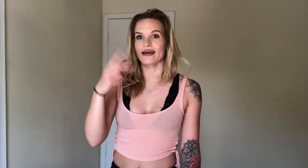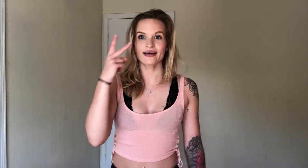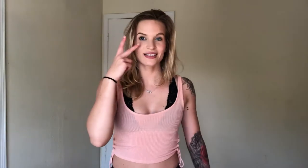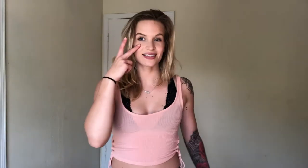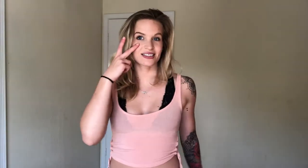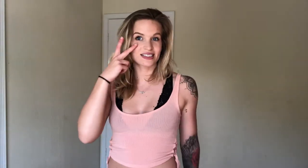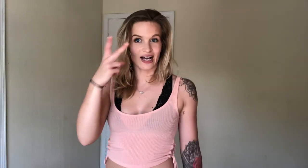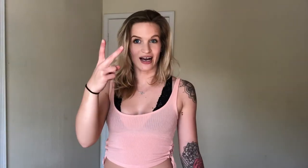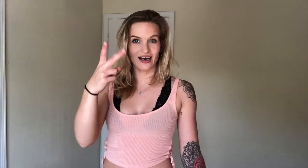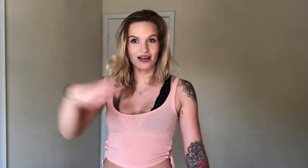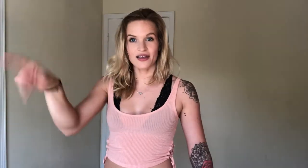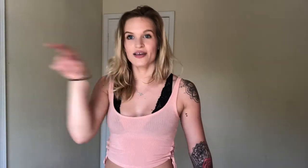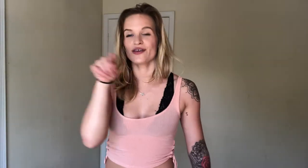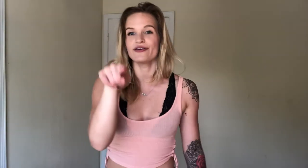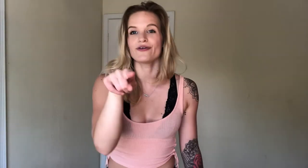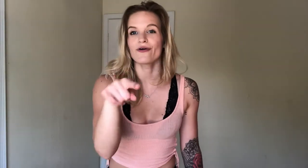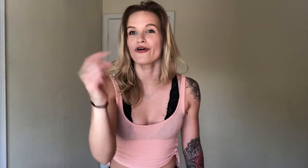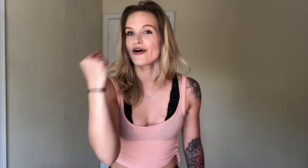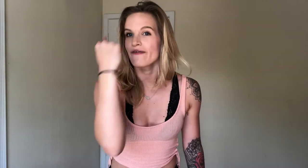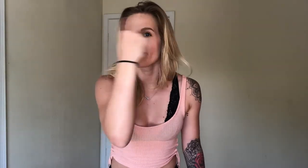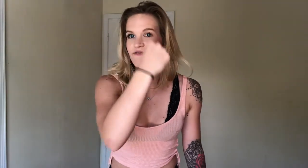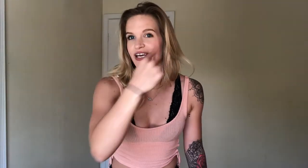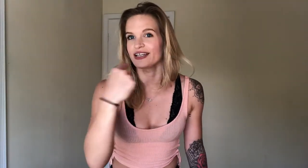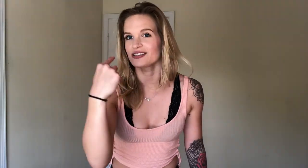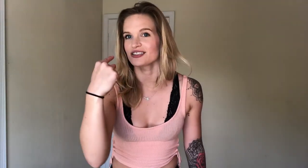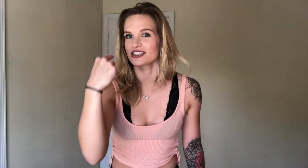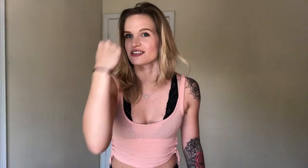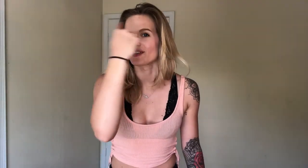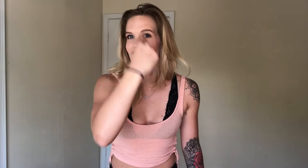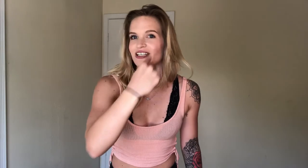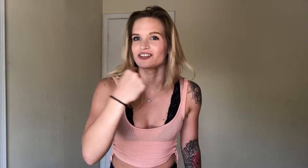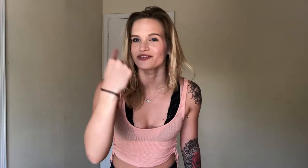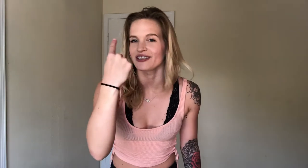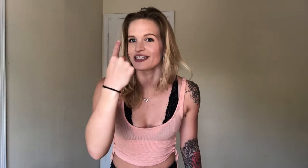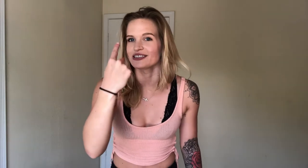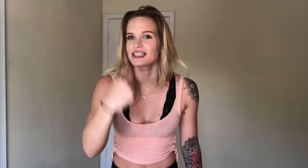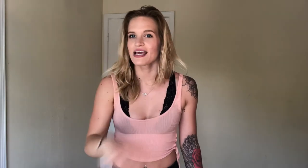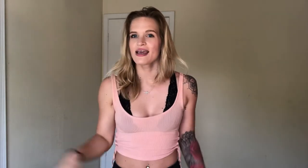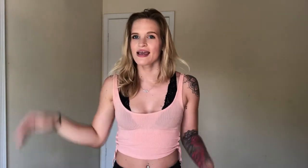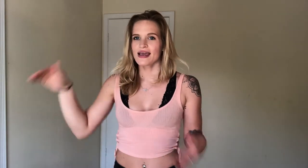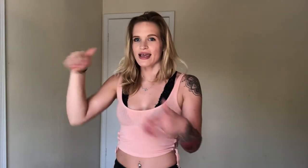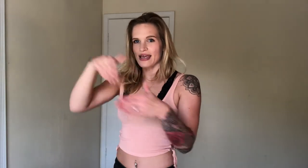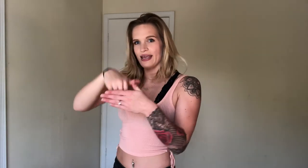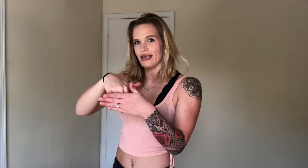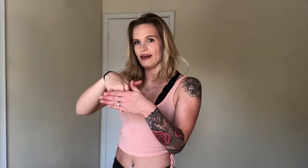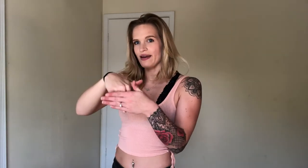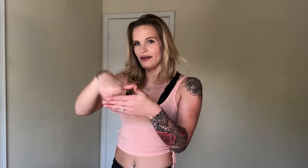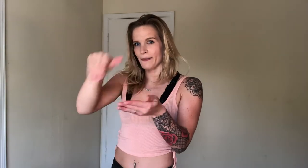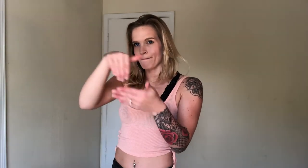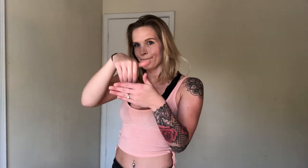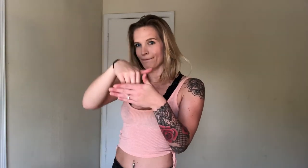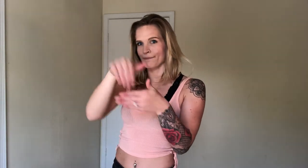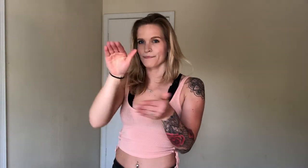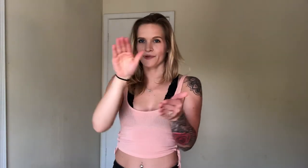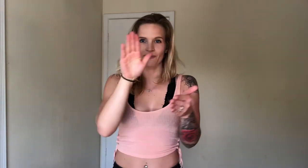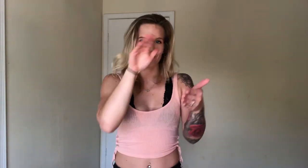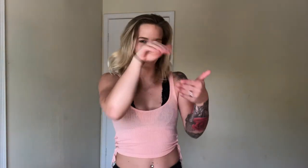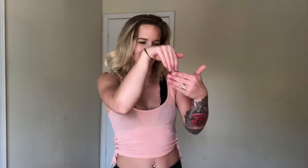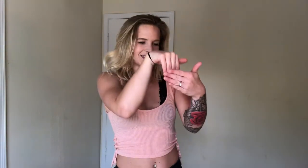saw. I Your. Face. just circle around your face. In. Put one hand